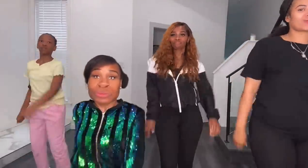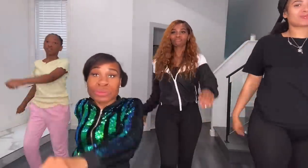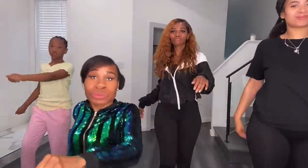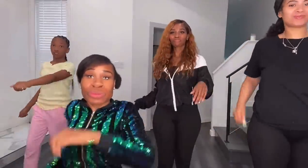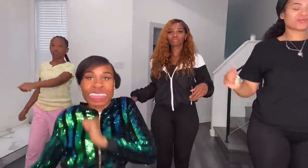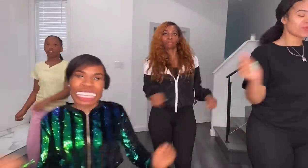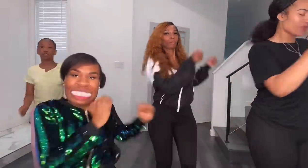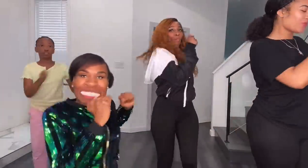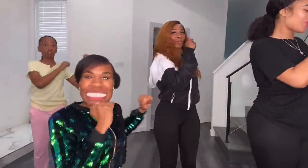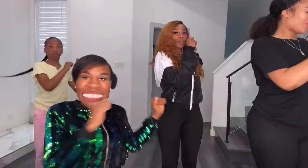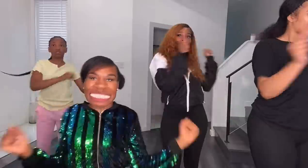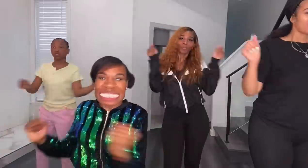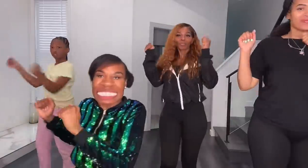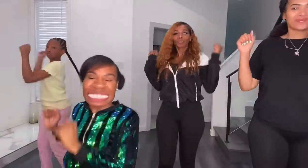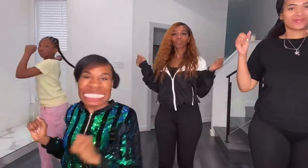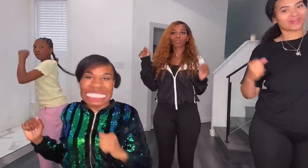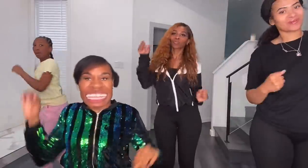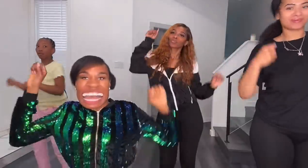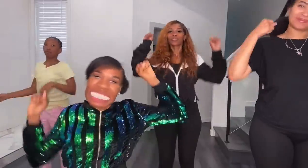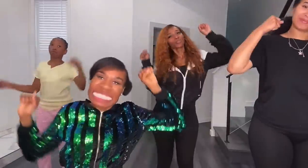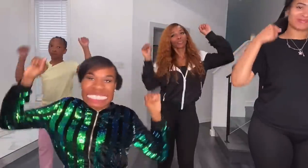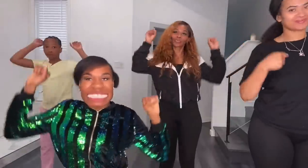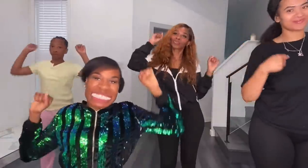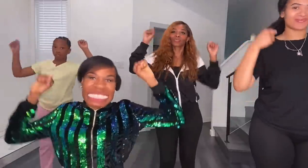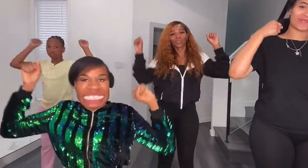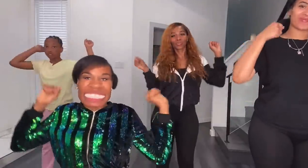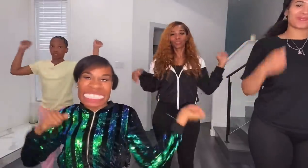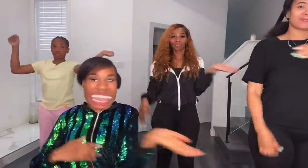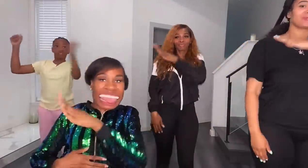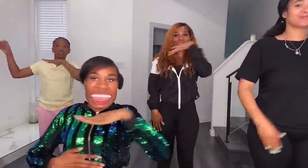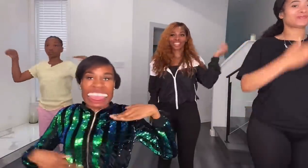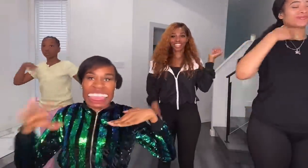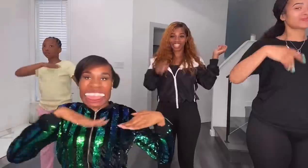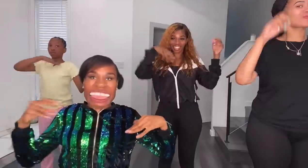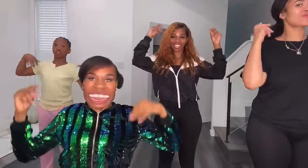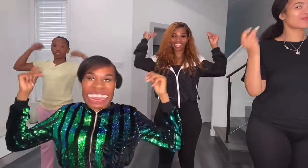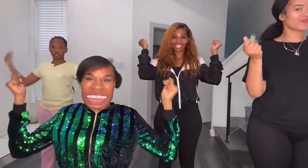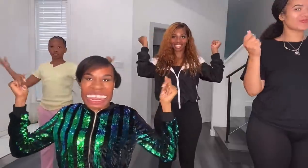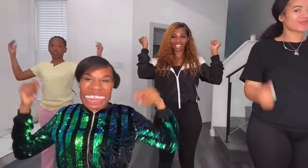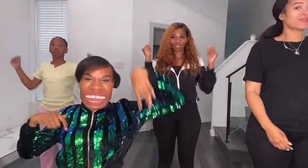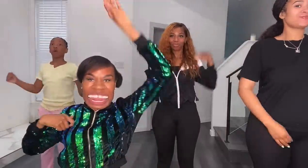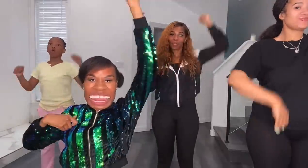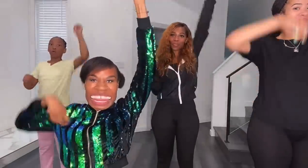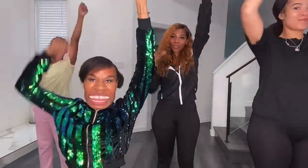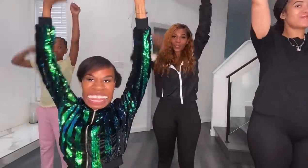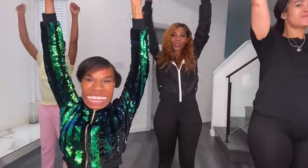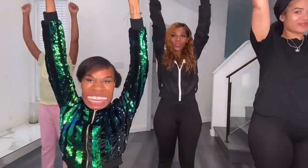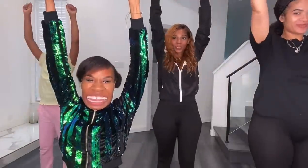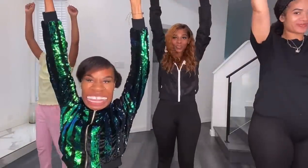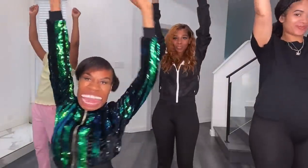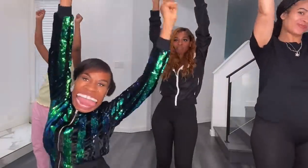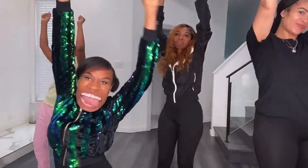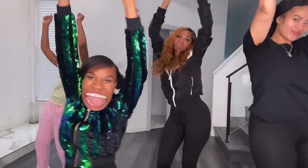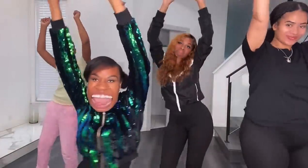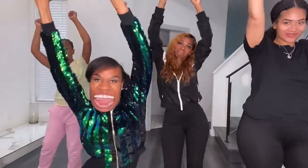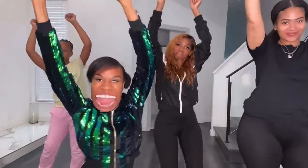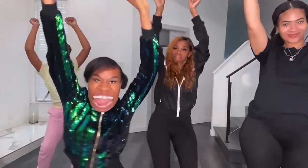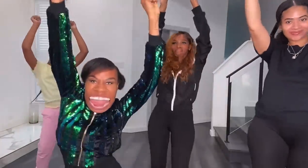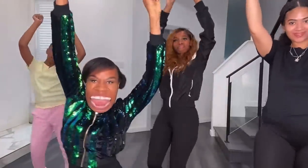we turn our heads you're always into trouble with pretty pigtails and a smile that makes us giggle what can we say that's just Coco being Coco